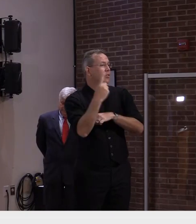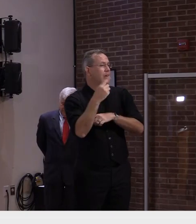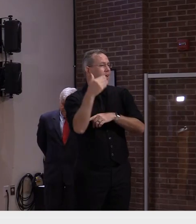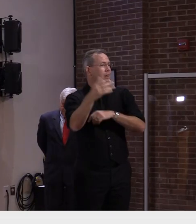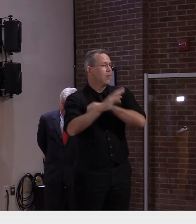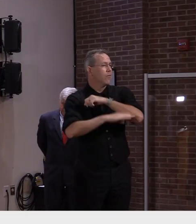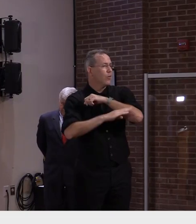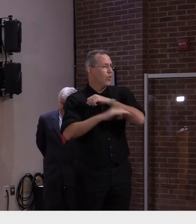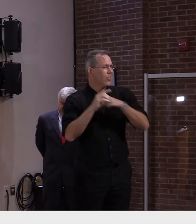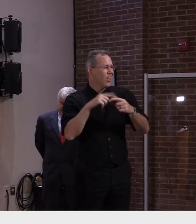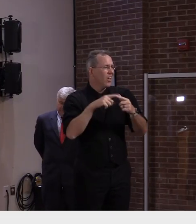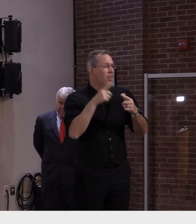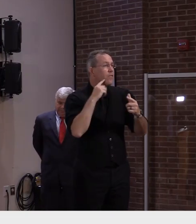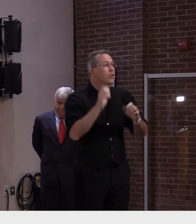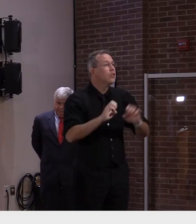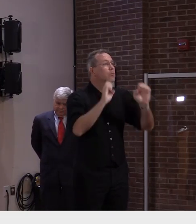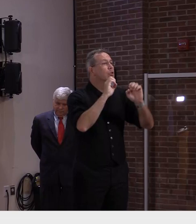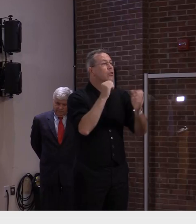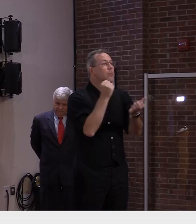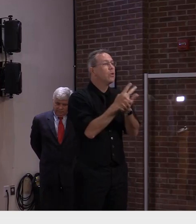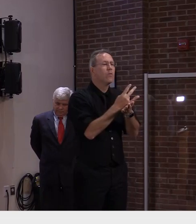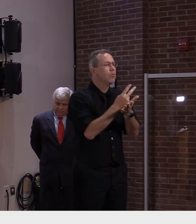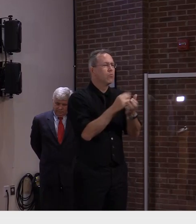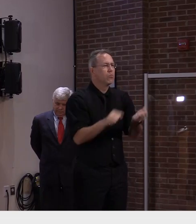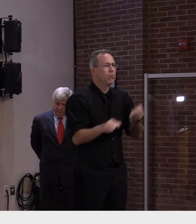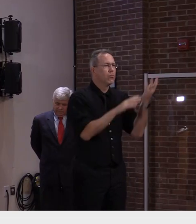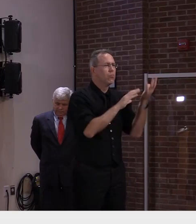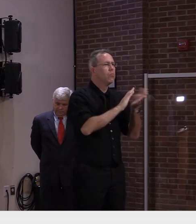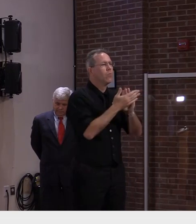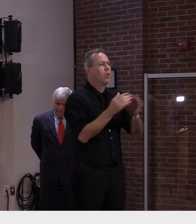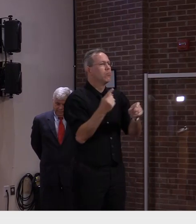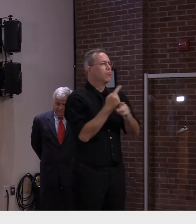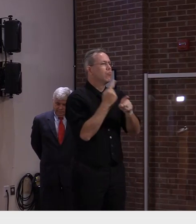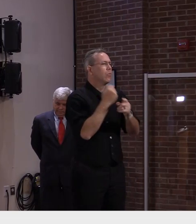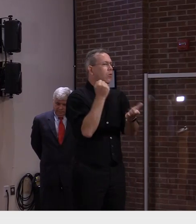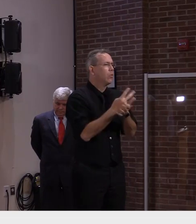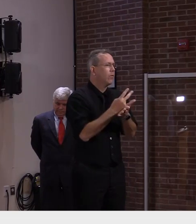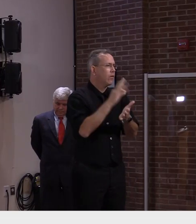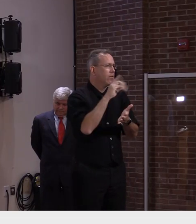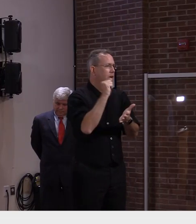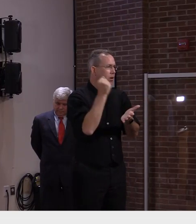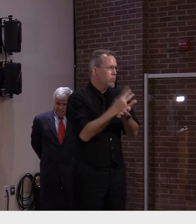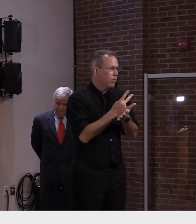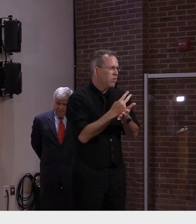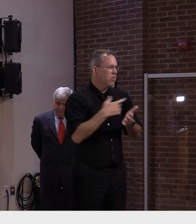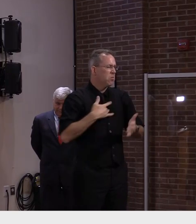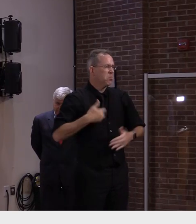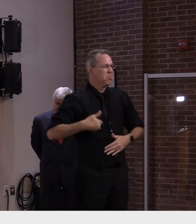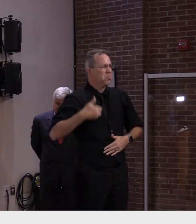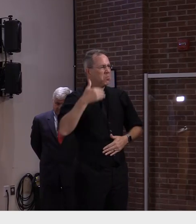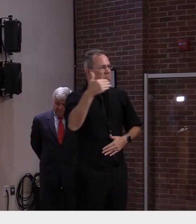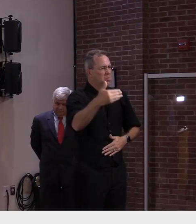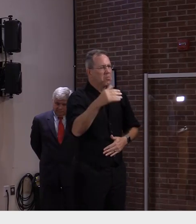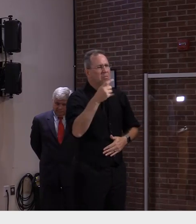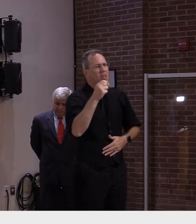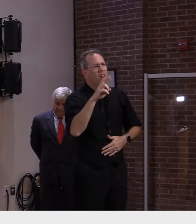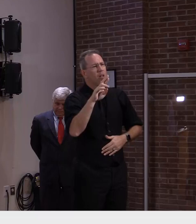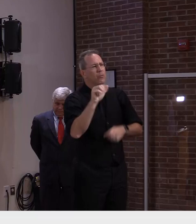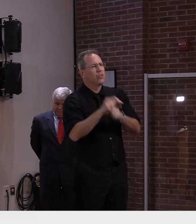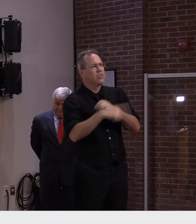bodies on the effort to analyze that data. But we may find by Labor Day or sometime that month,